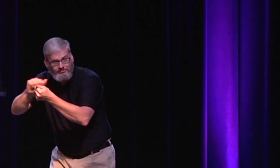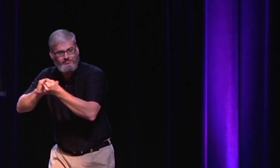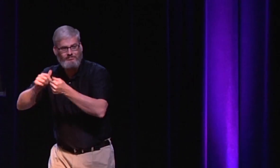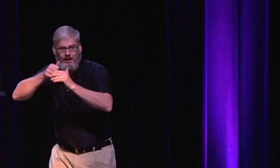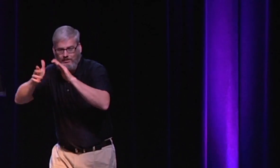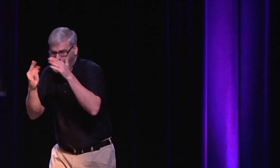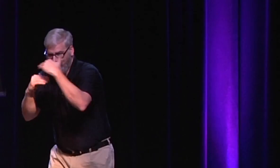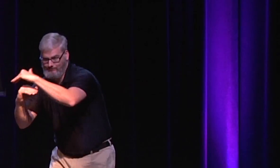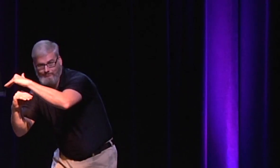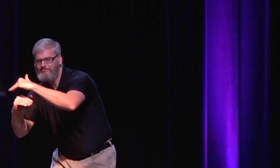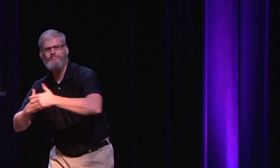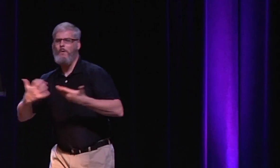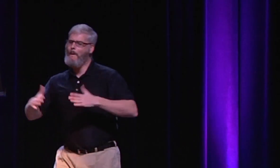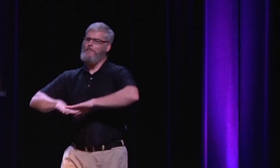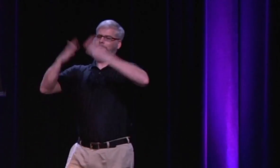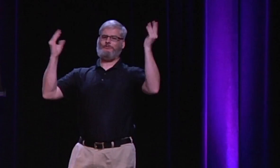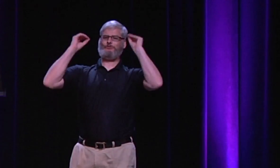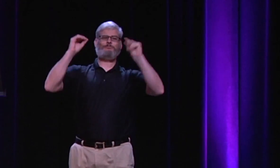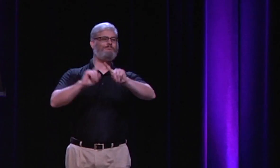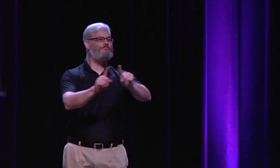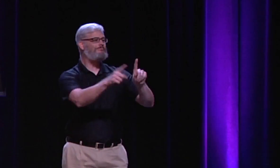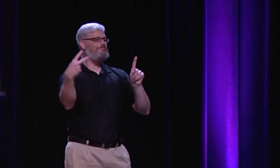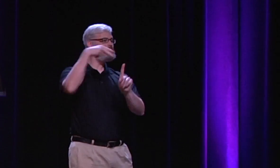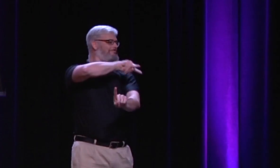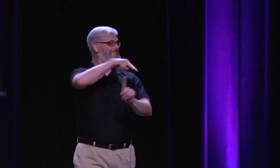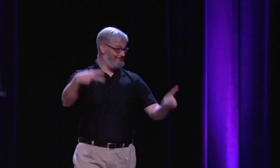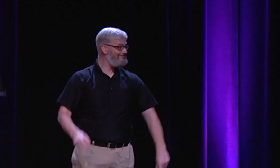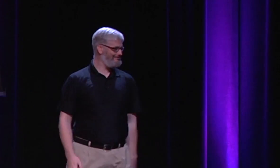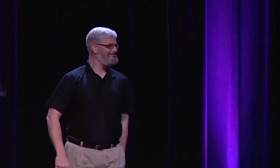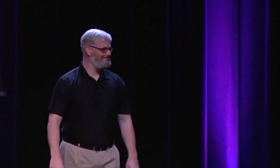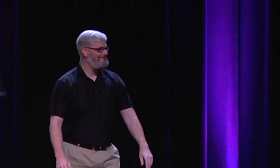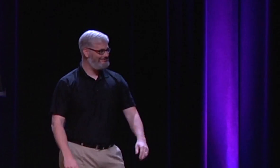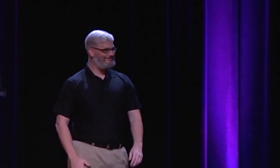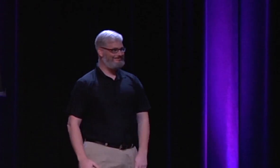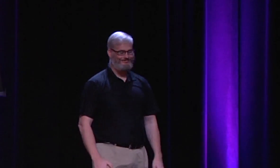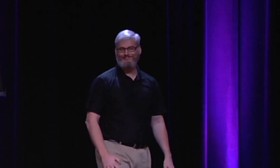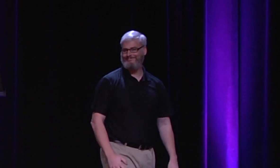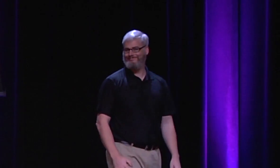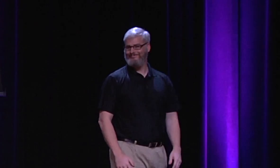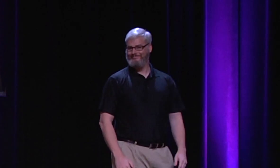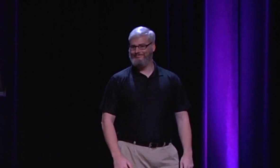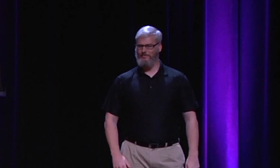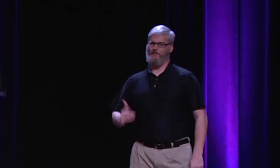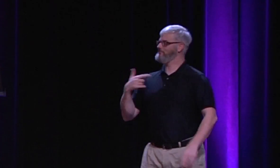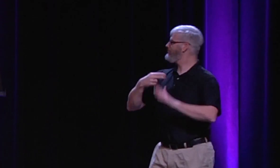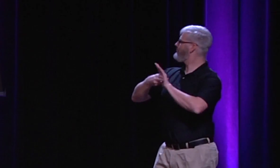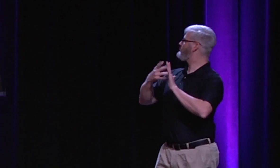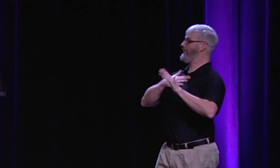And even though I've left the church, you know, the religion is going to continue to brainwash people and continue to teach their methods. So I'm here